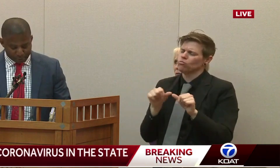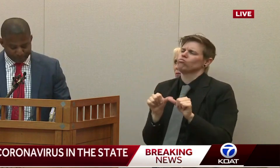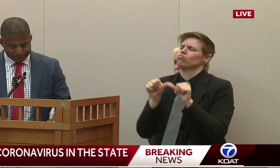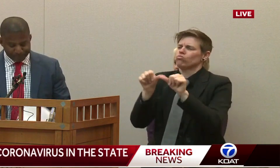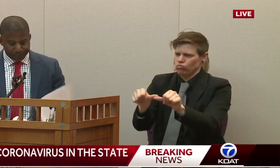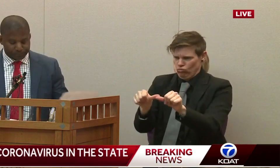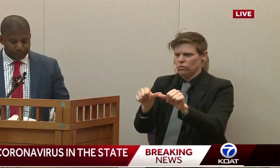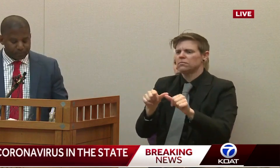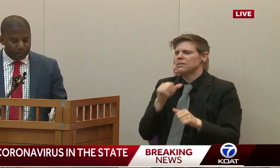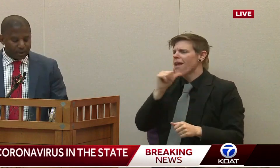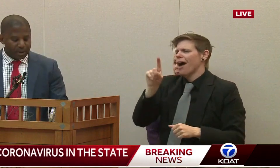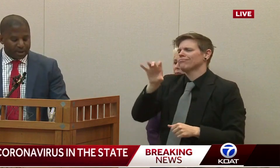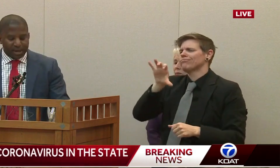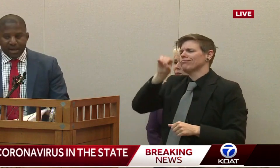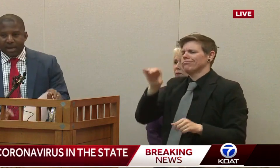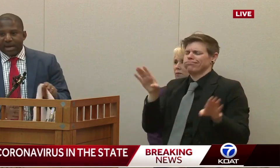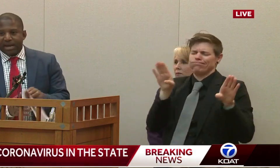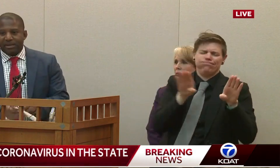of the closure.